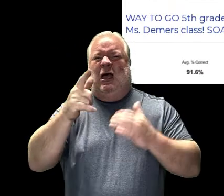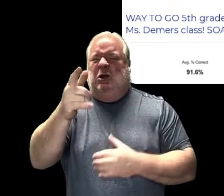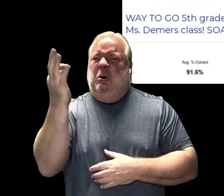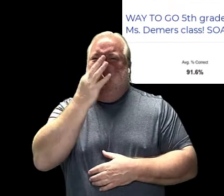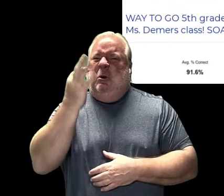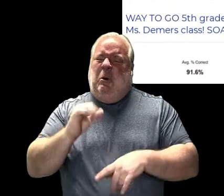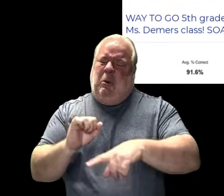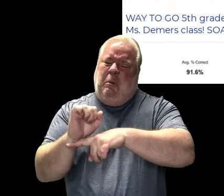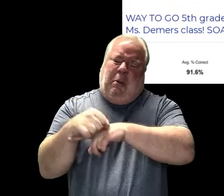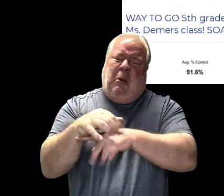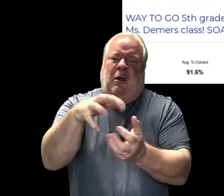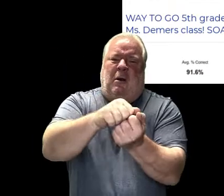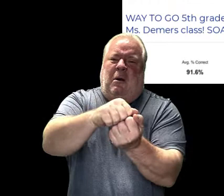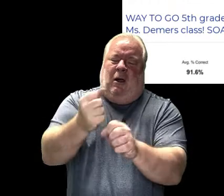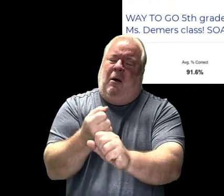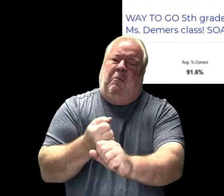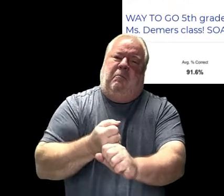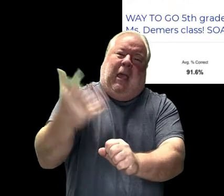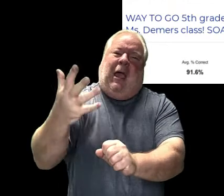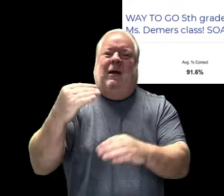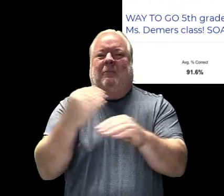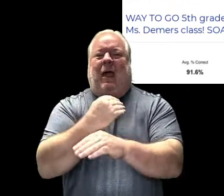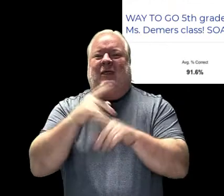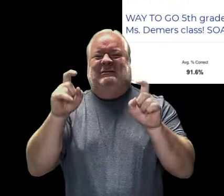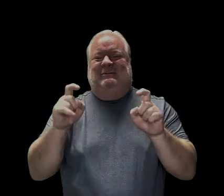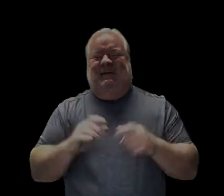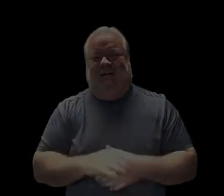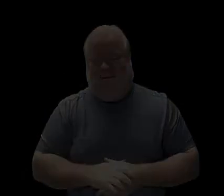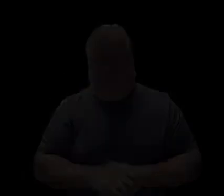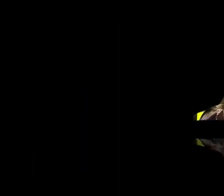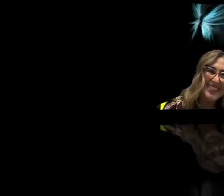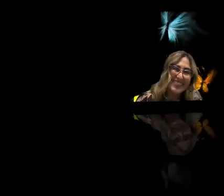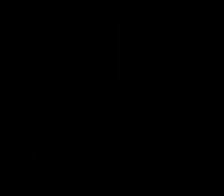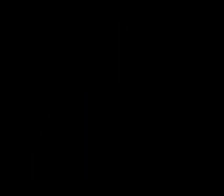class in crushing the math assessment now bye-bye